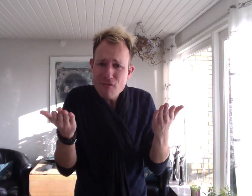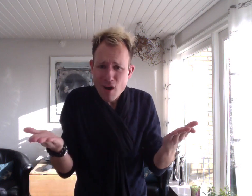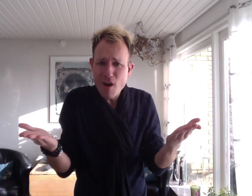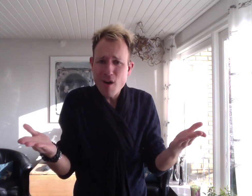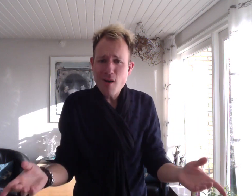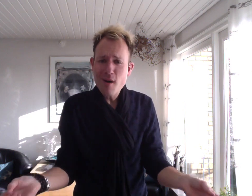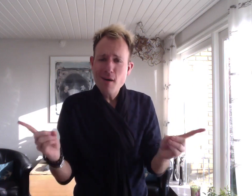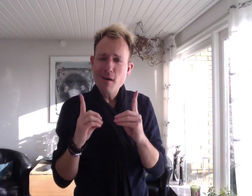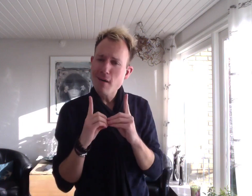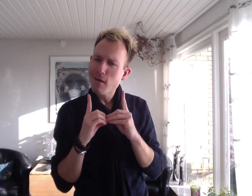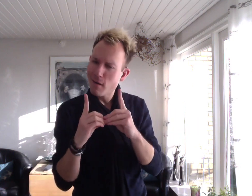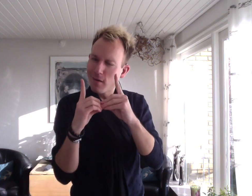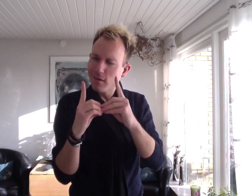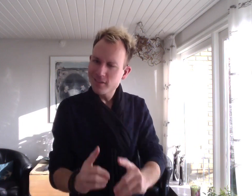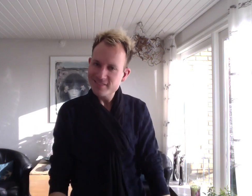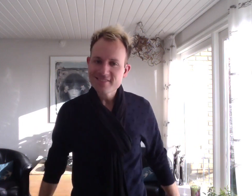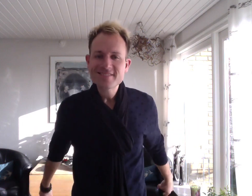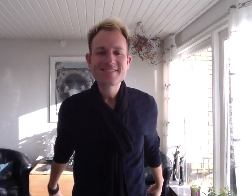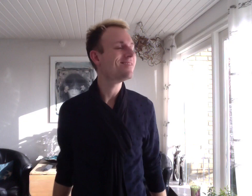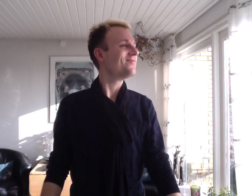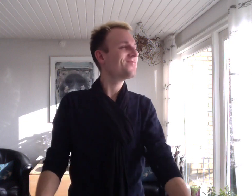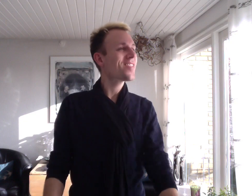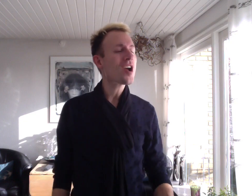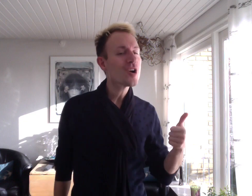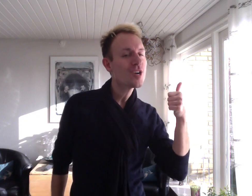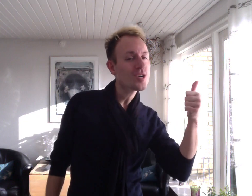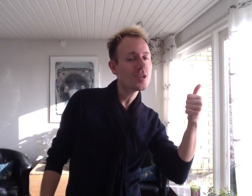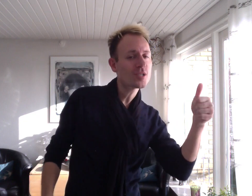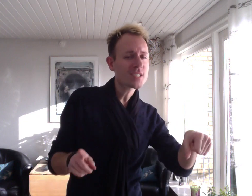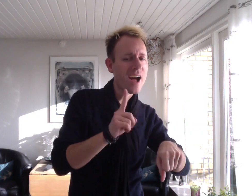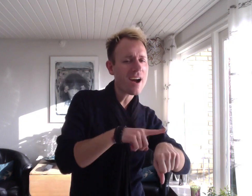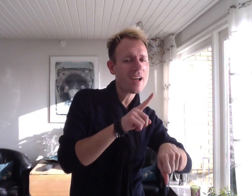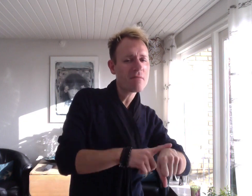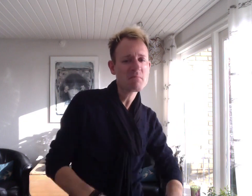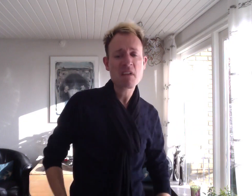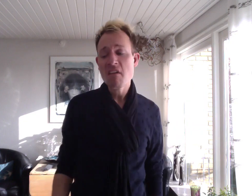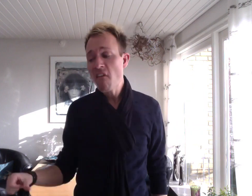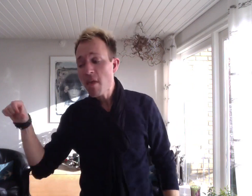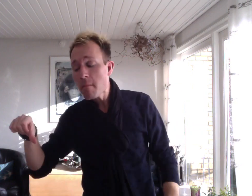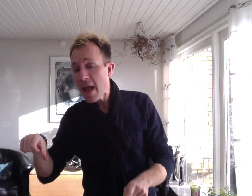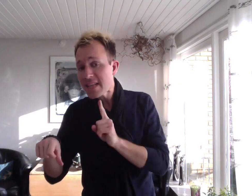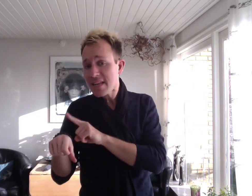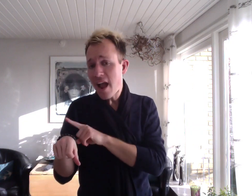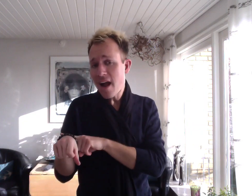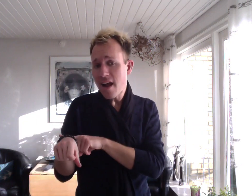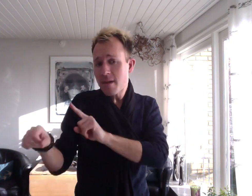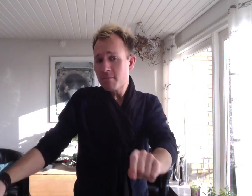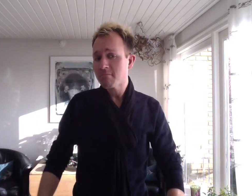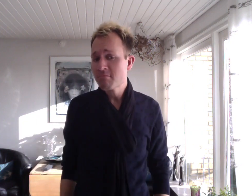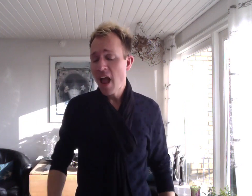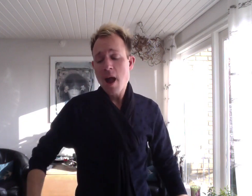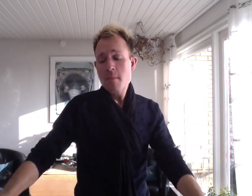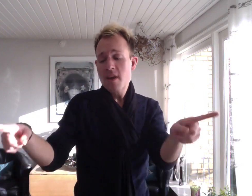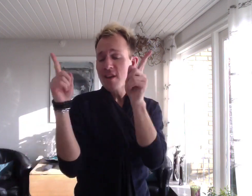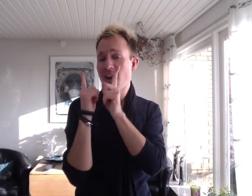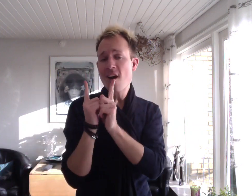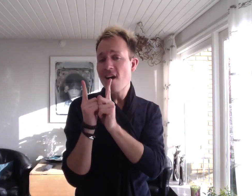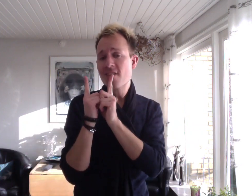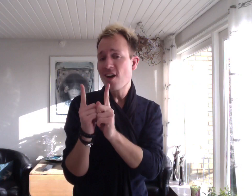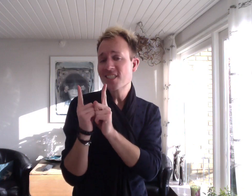for For good times and bad times I'll be on your